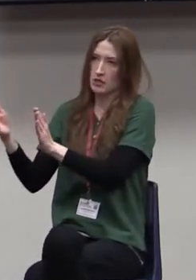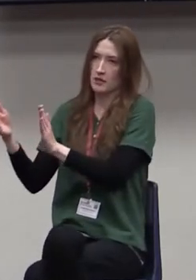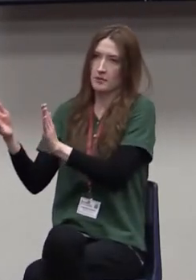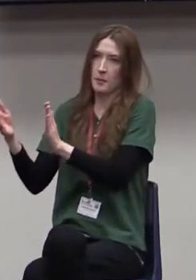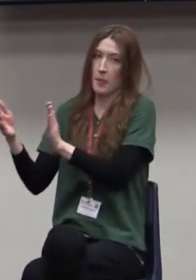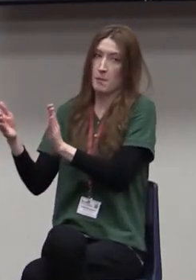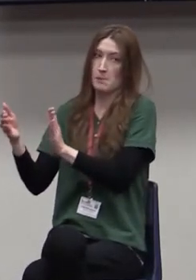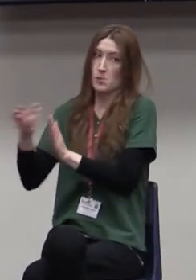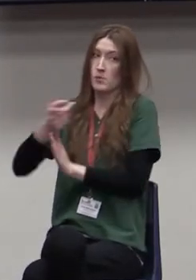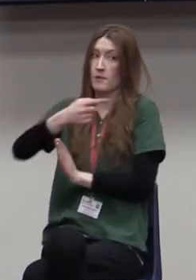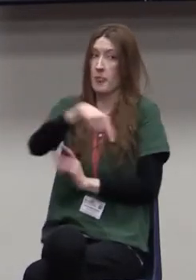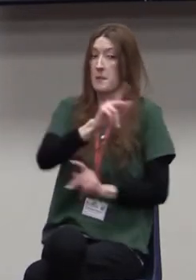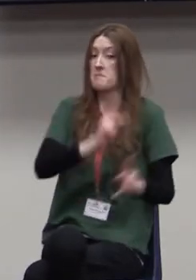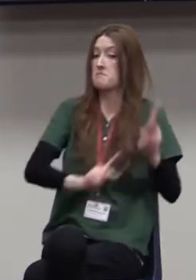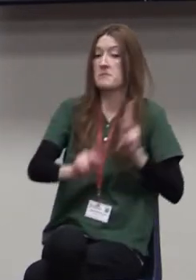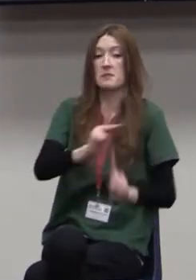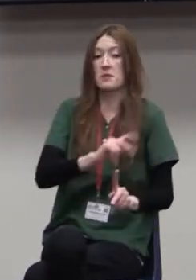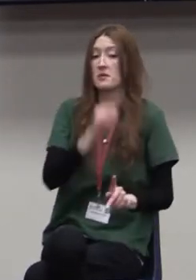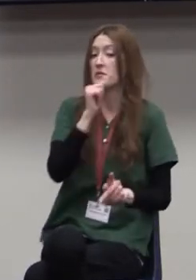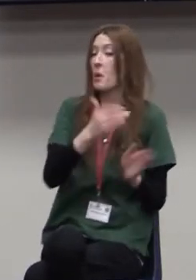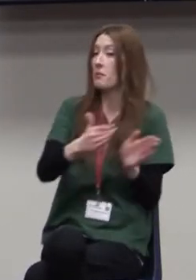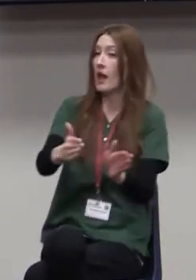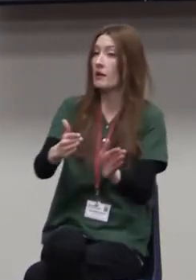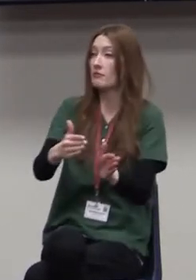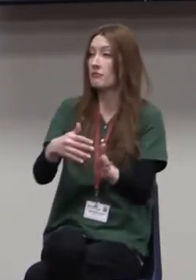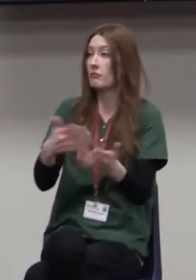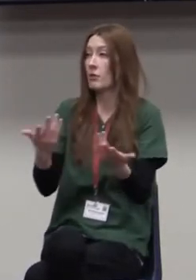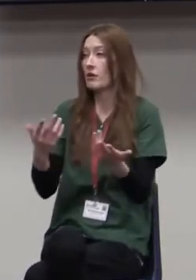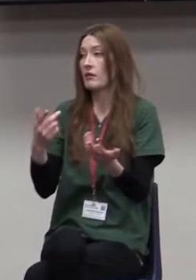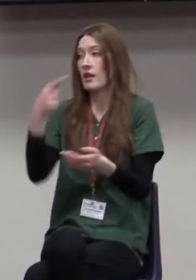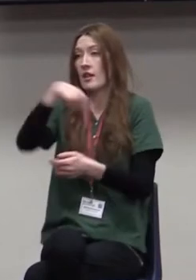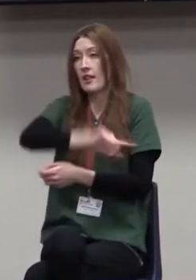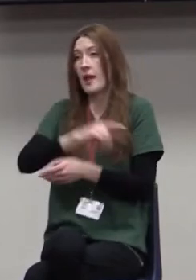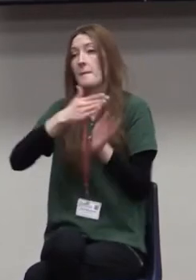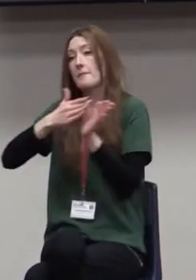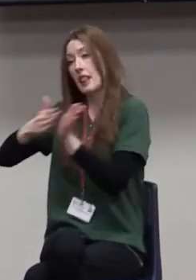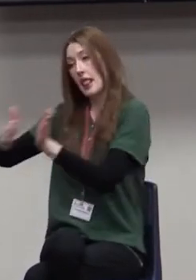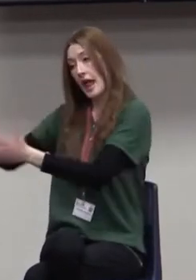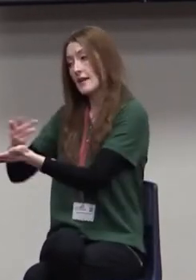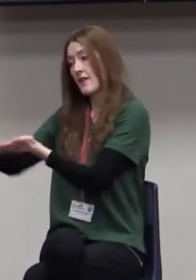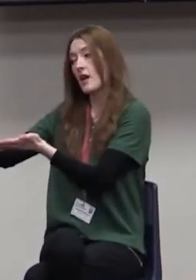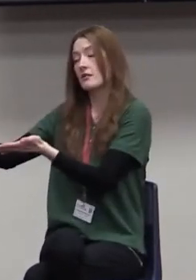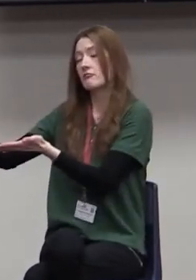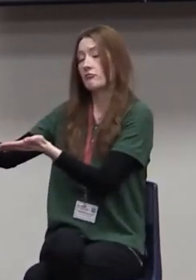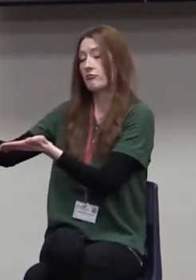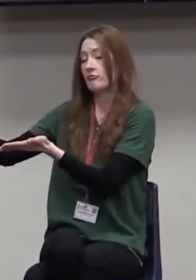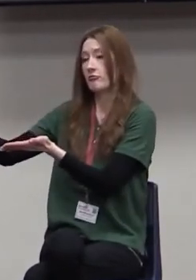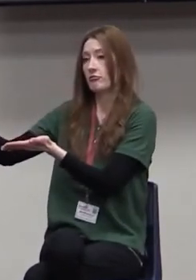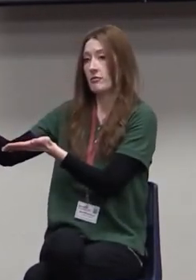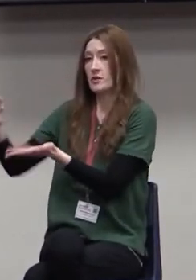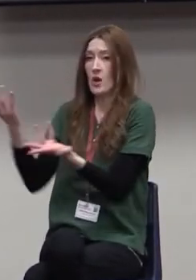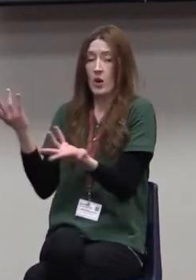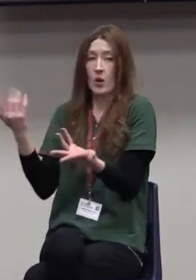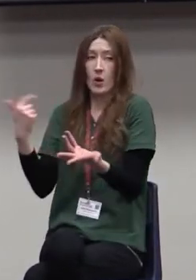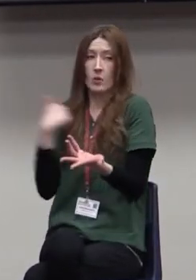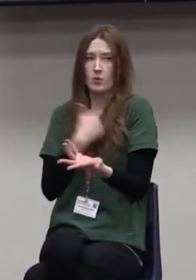plan to fail. And if we don't have a plan about how we're going to move forward, how on earth are we ever going to get where we need to be? Now here's